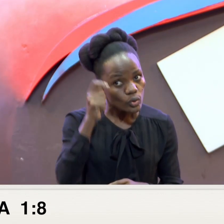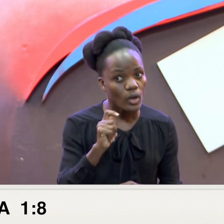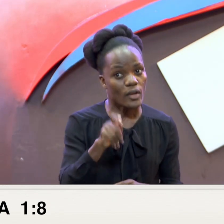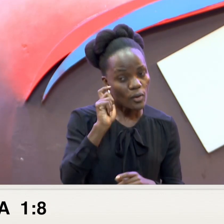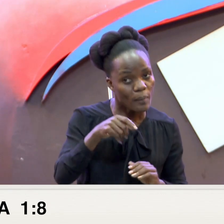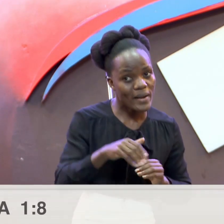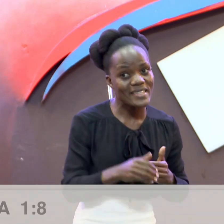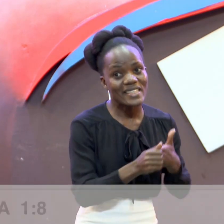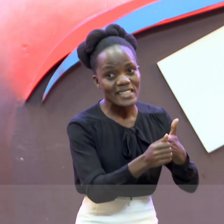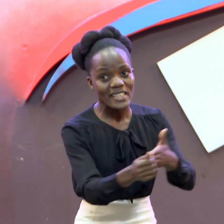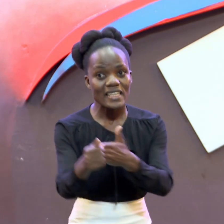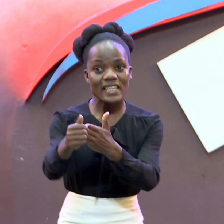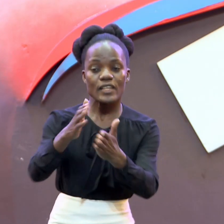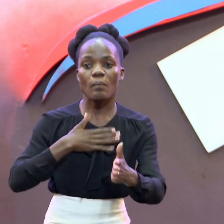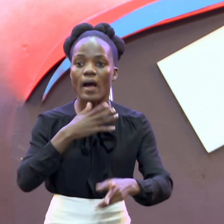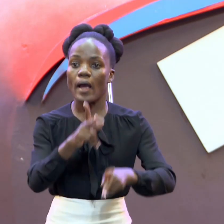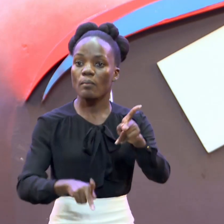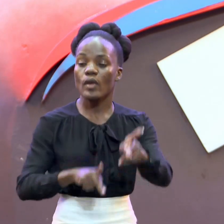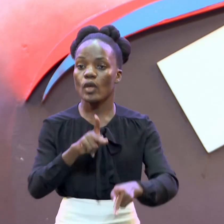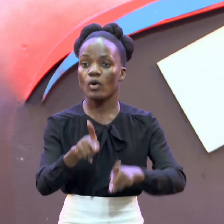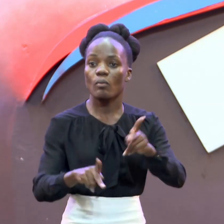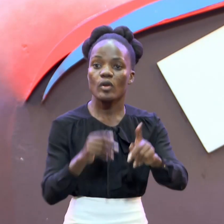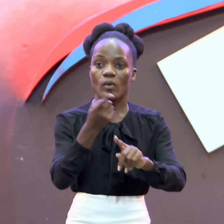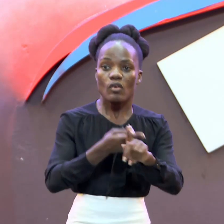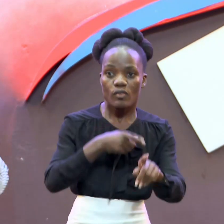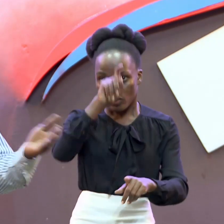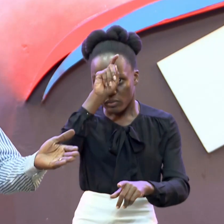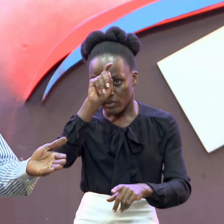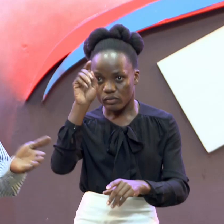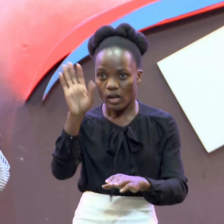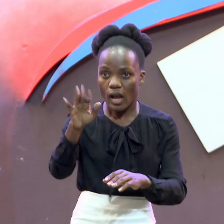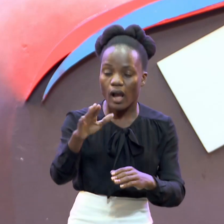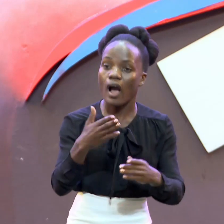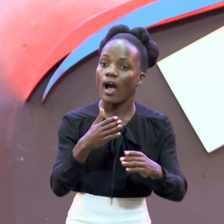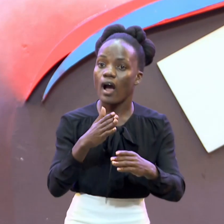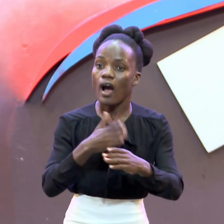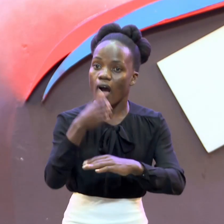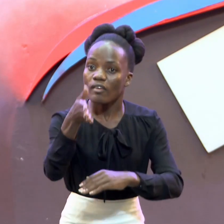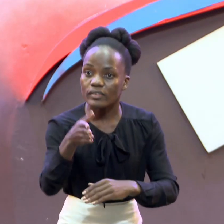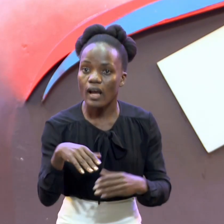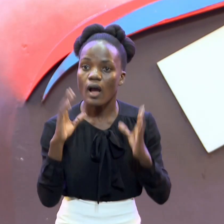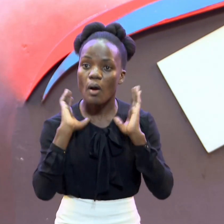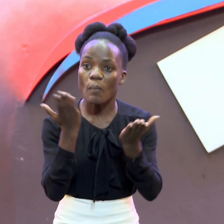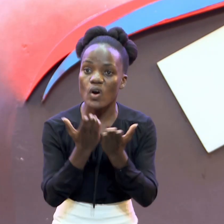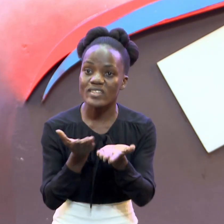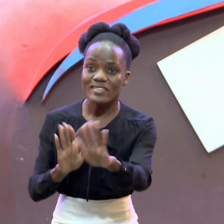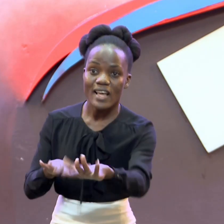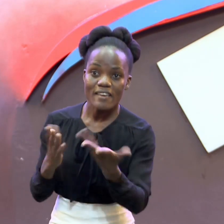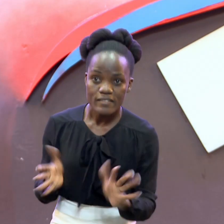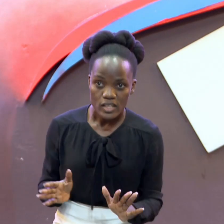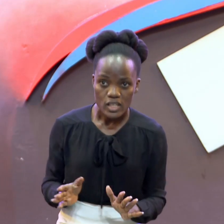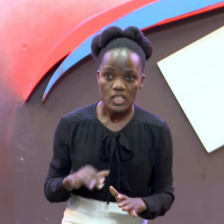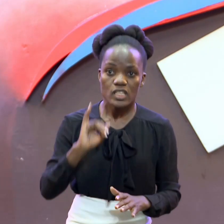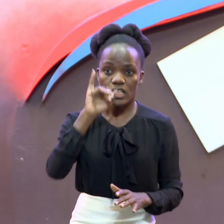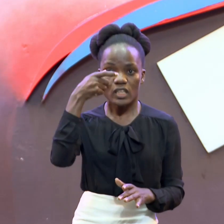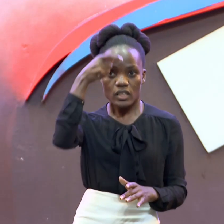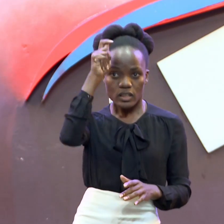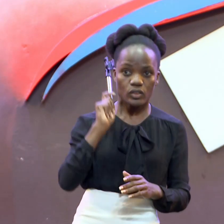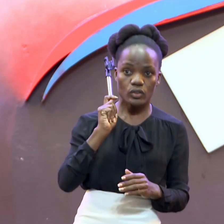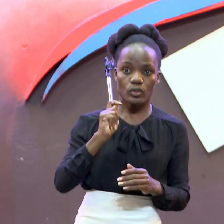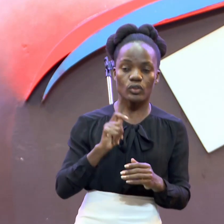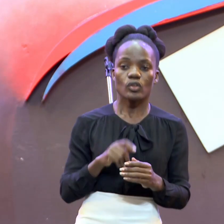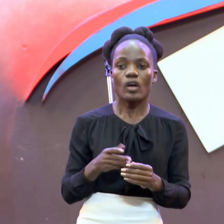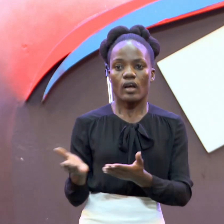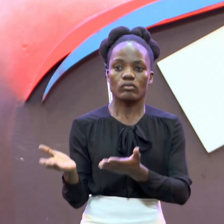That is ahead of him He has to lead The children of Israel After After the death Of Moses And then One of the things